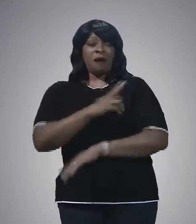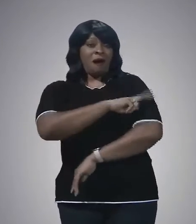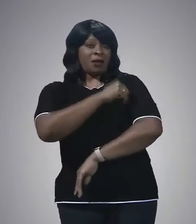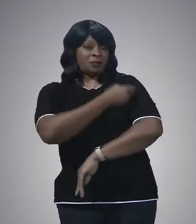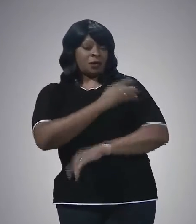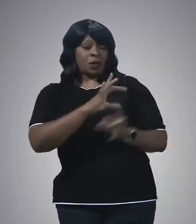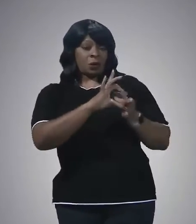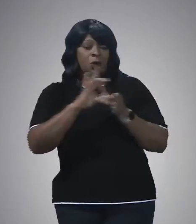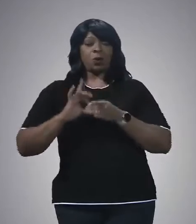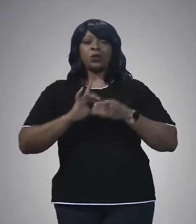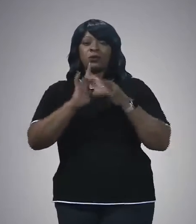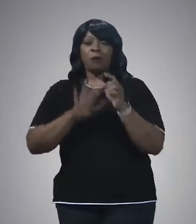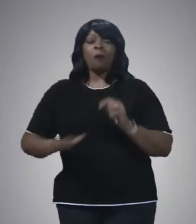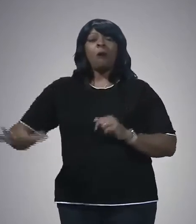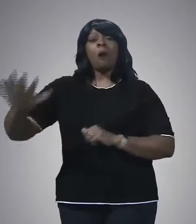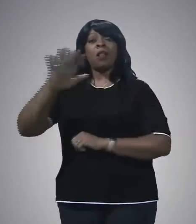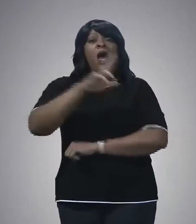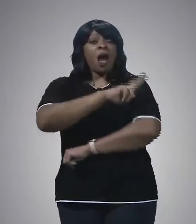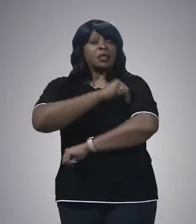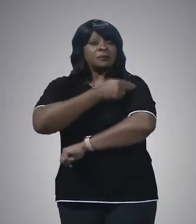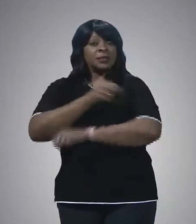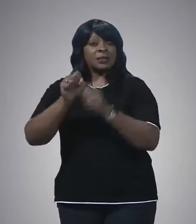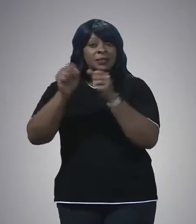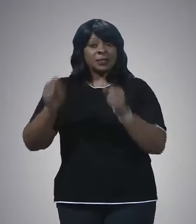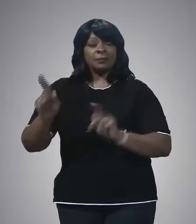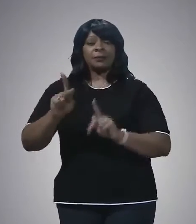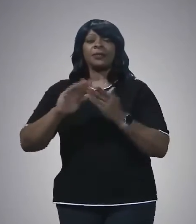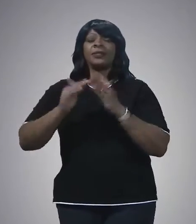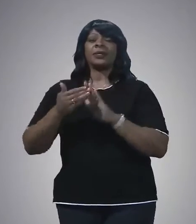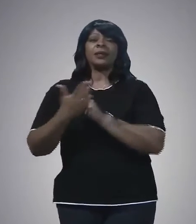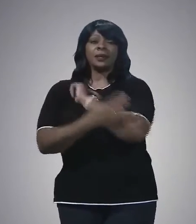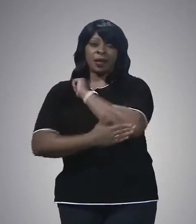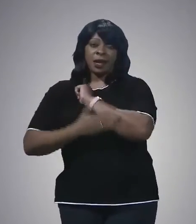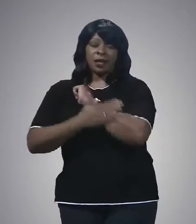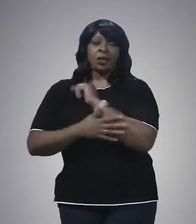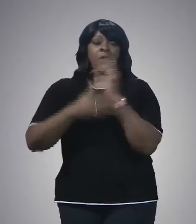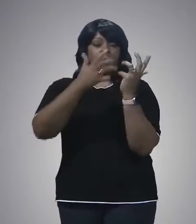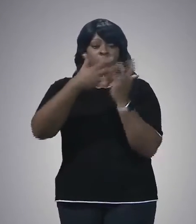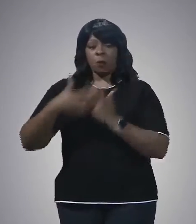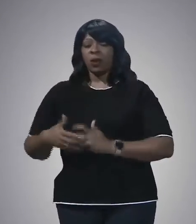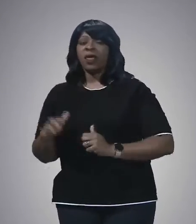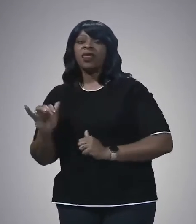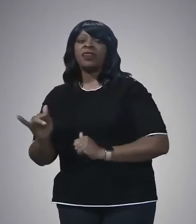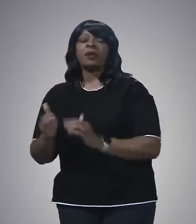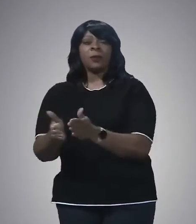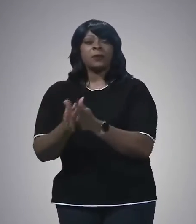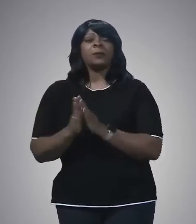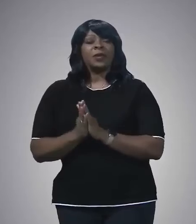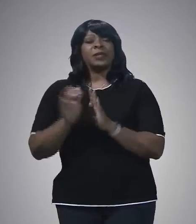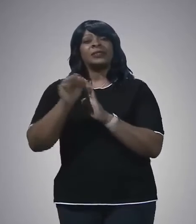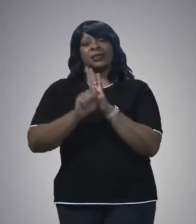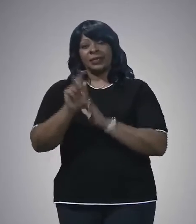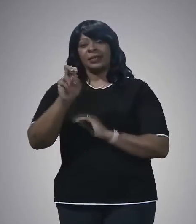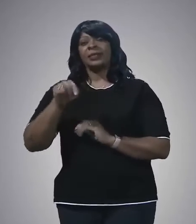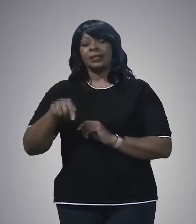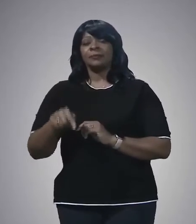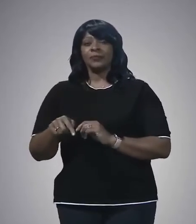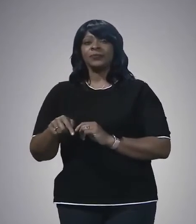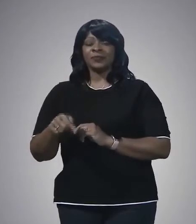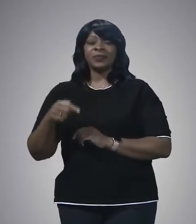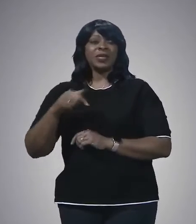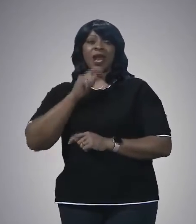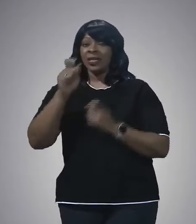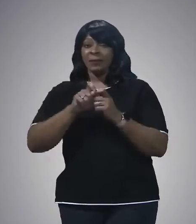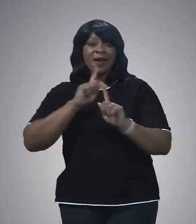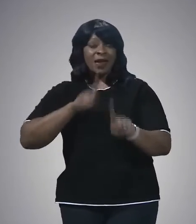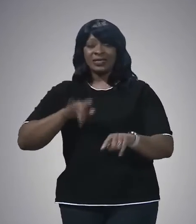coalition, which is all the hospital systems, and the folks in the city and the county that coordinate those requests and the state of Tennessee. So I don't have a specific